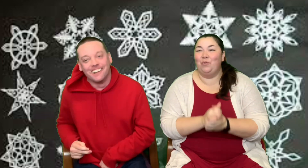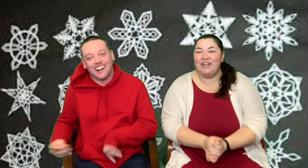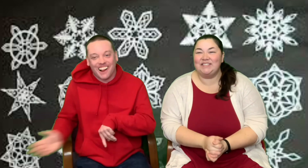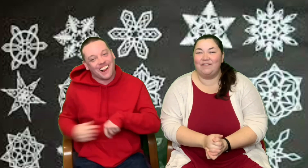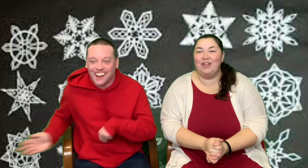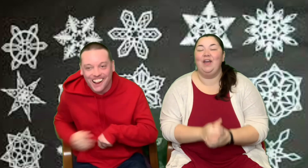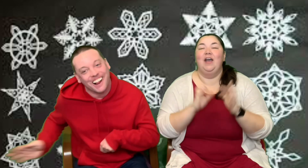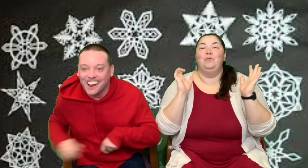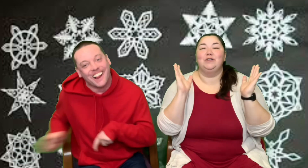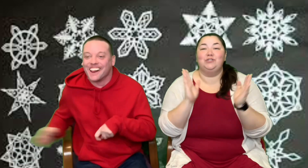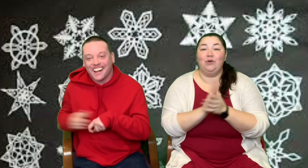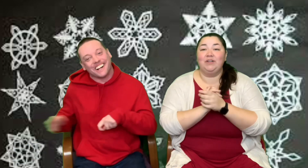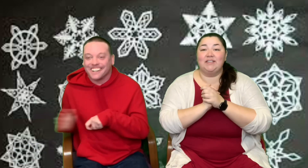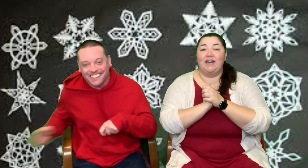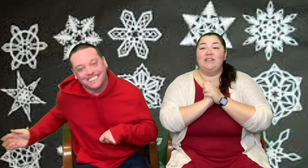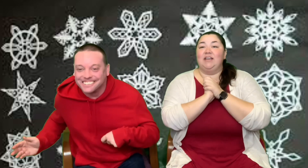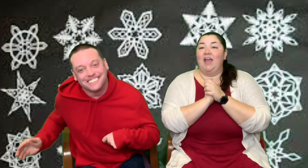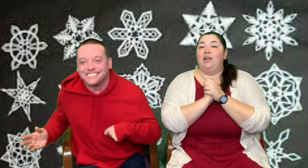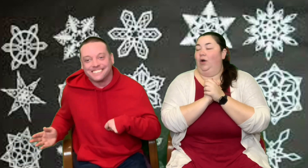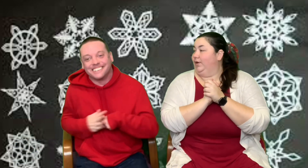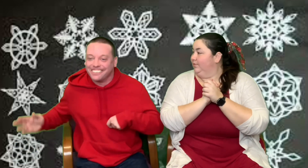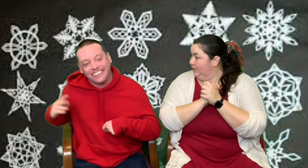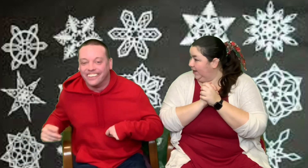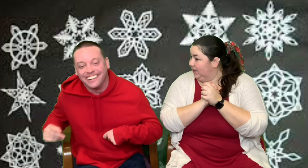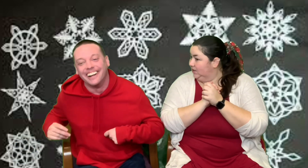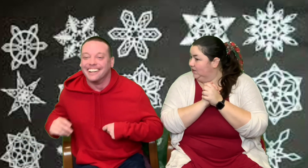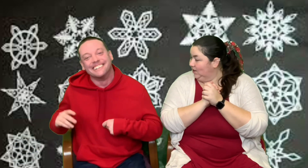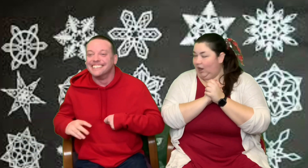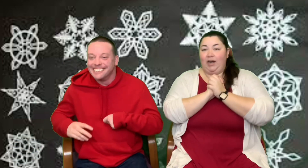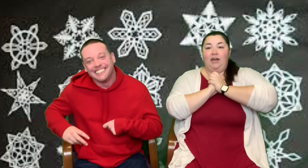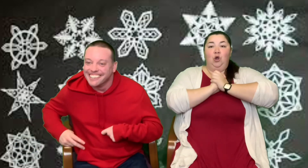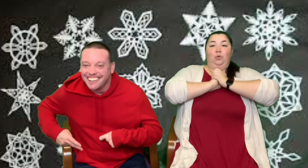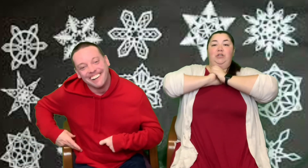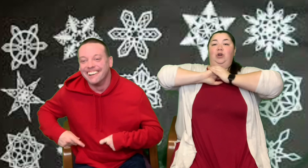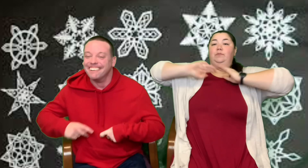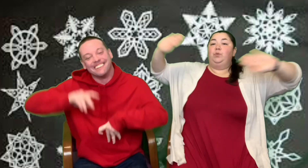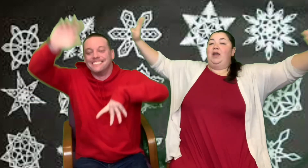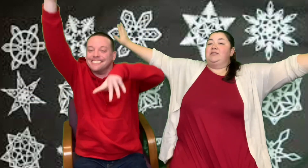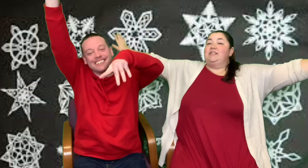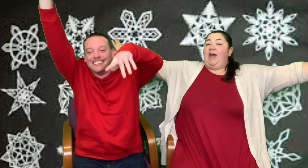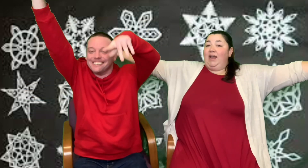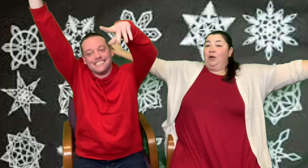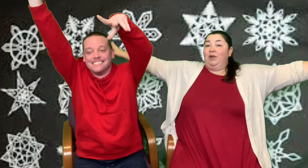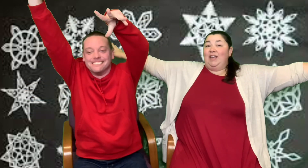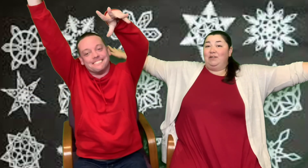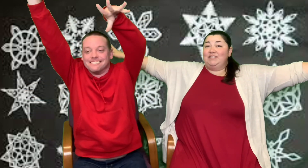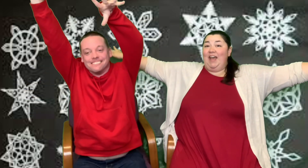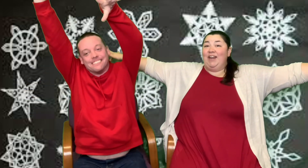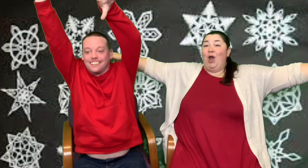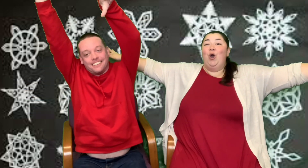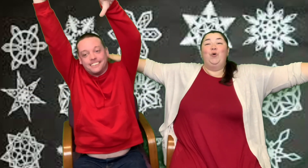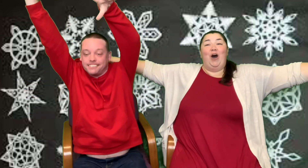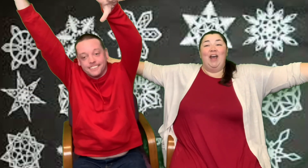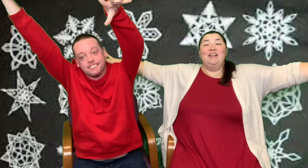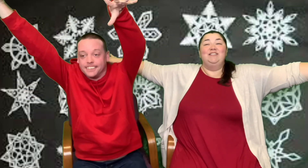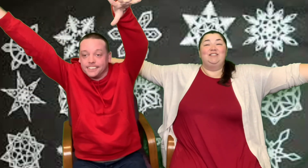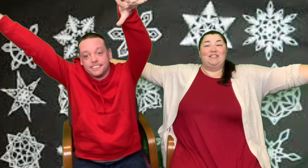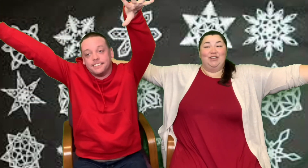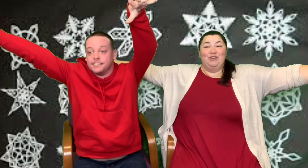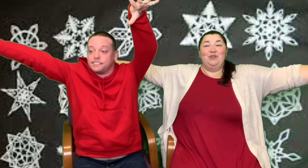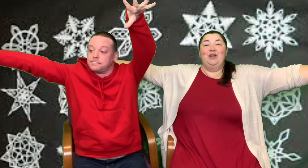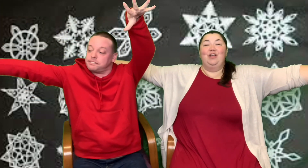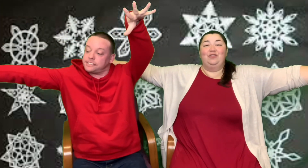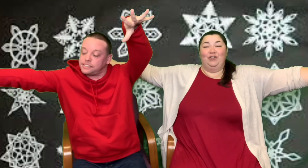December 27th and we are so excited to get going. You ready? Yes. Alright, reach your arms the way out to the side. are going count to ten. One,